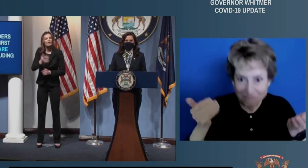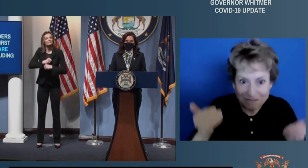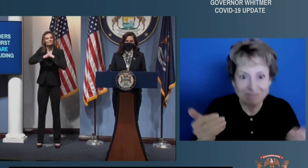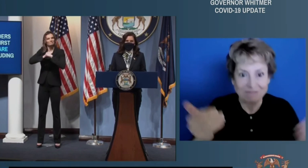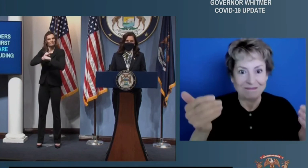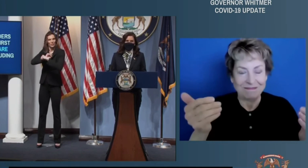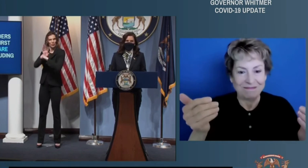go in Michigan.